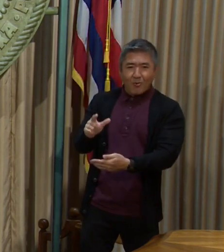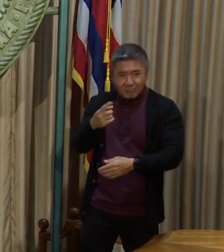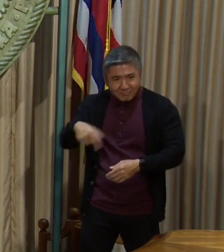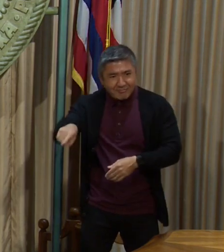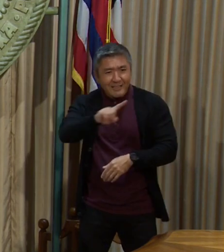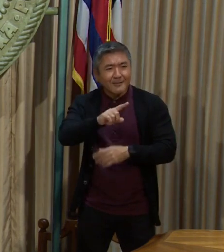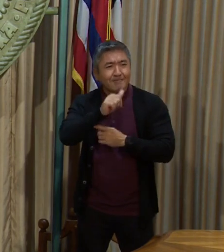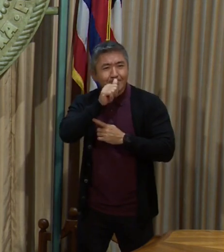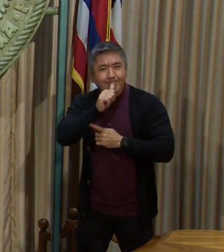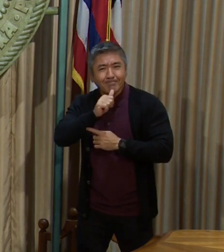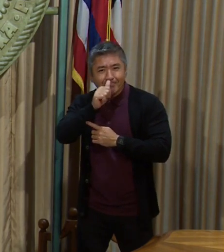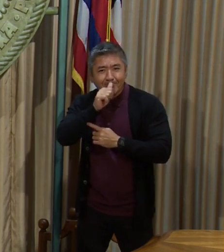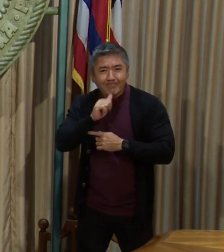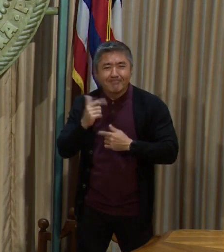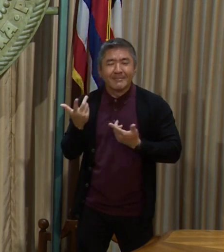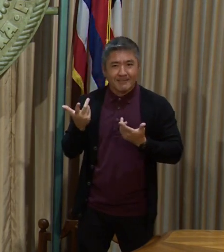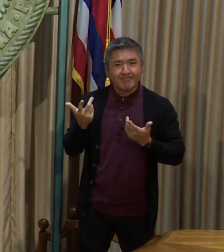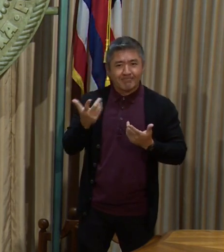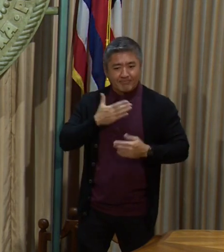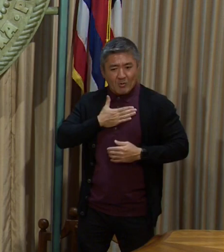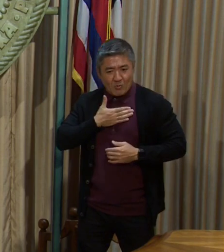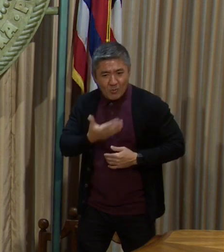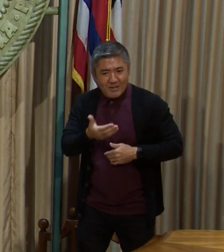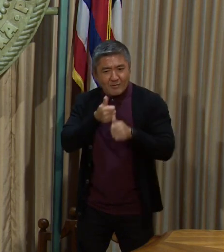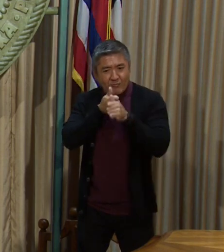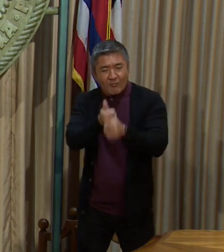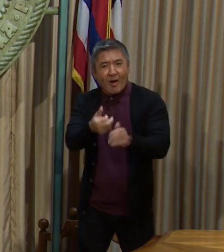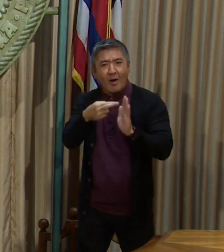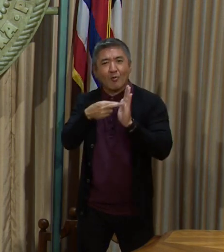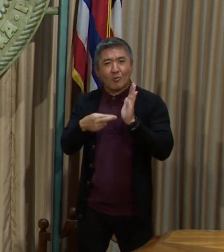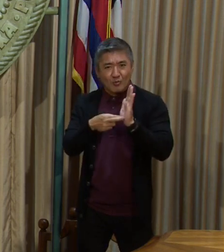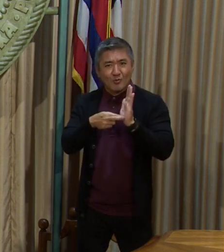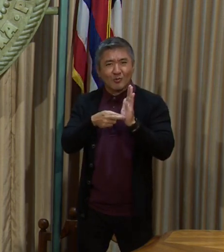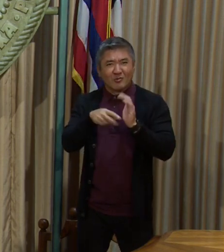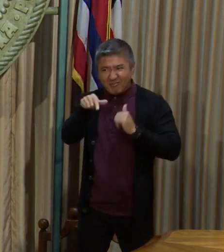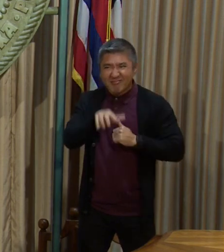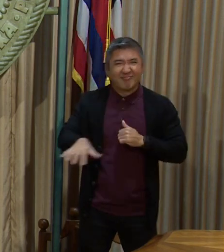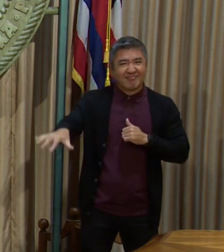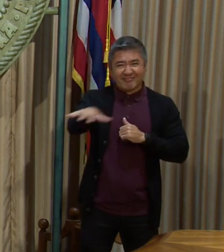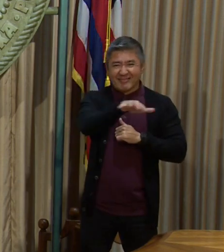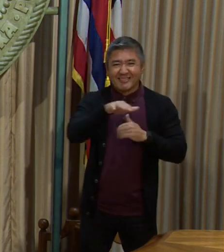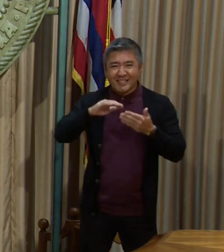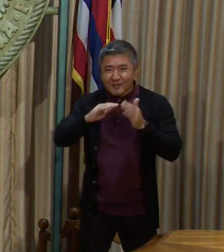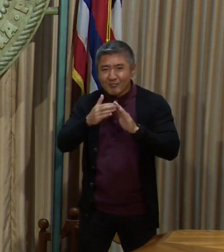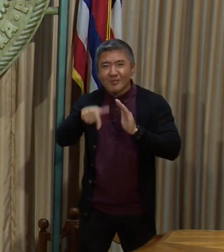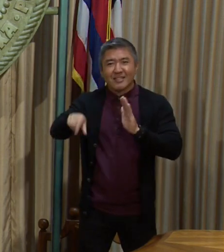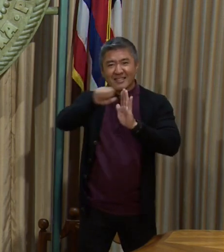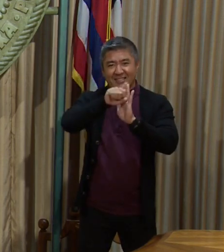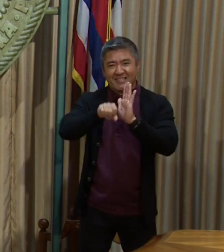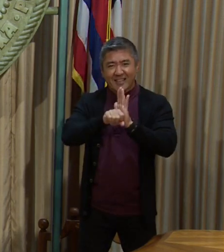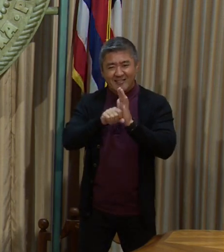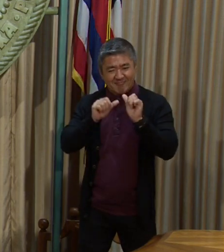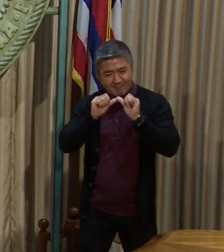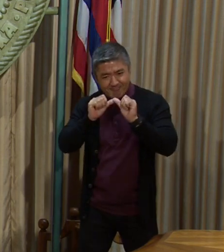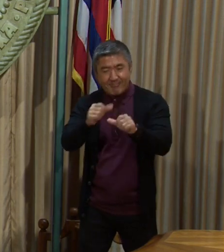every one of us have made on behalf of our community to keep our community healthy and safe.